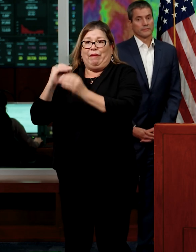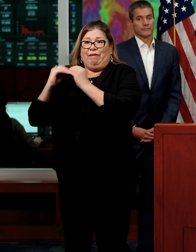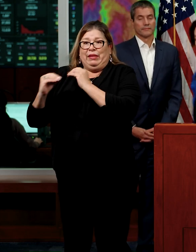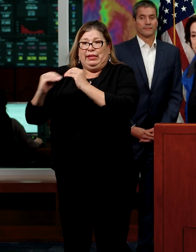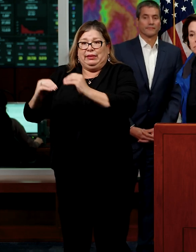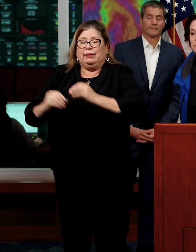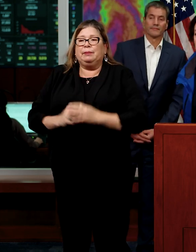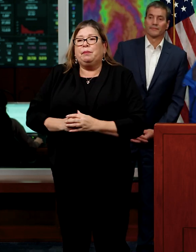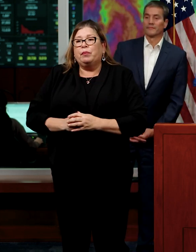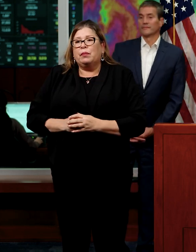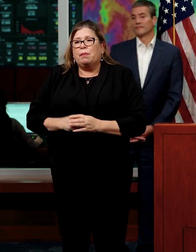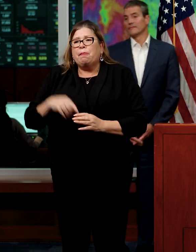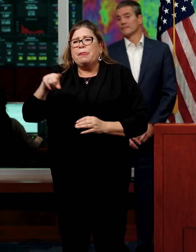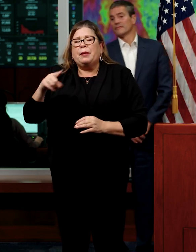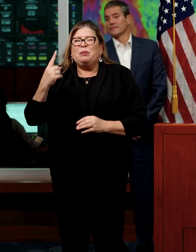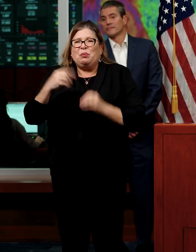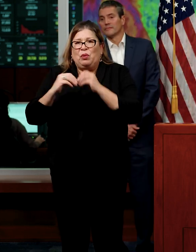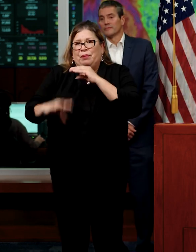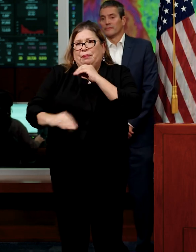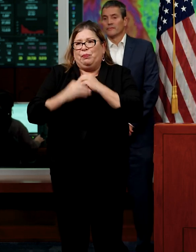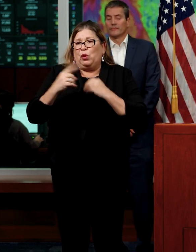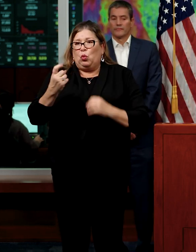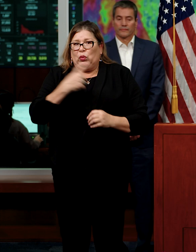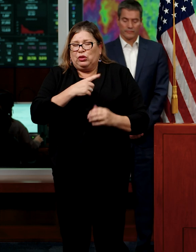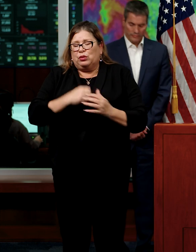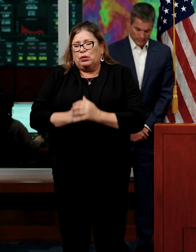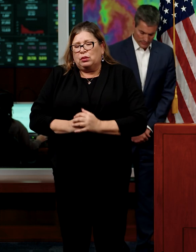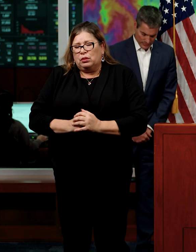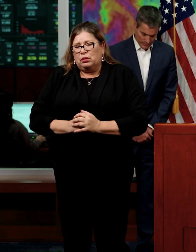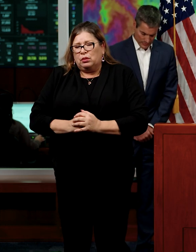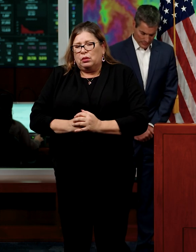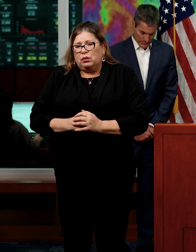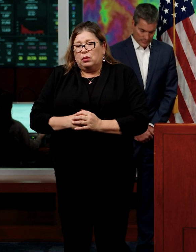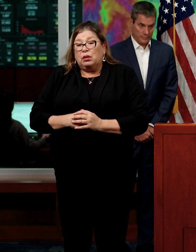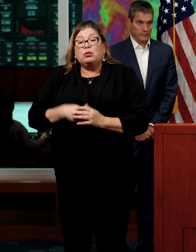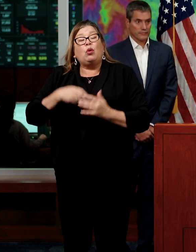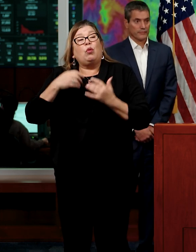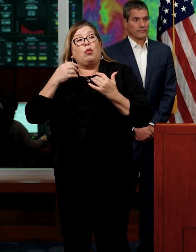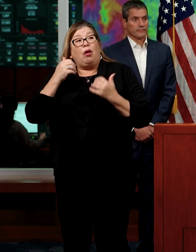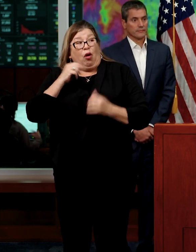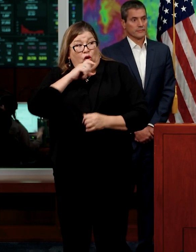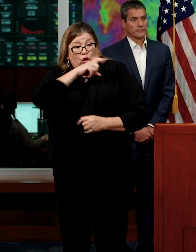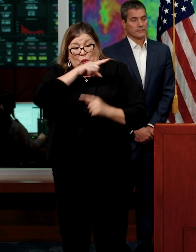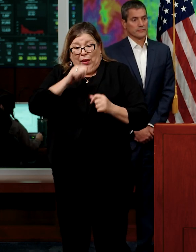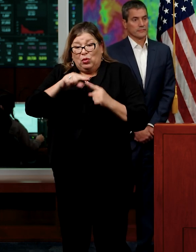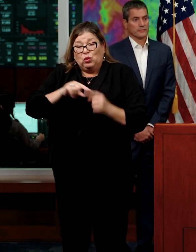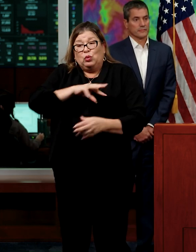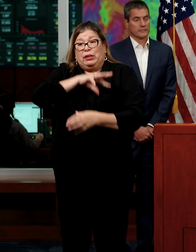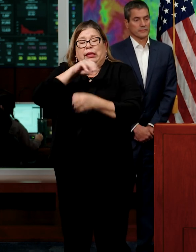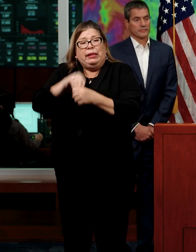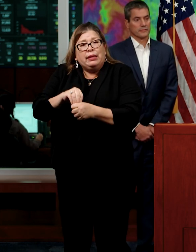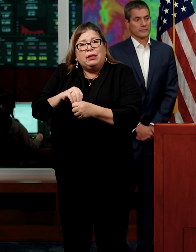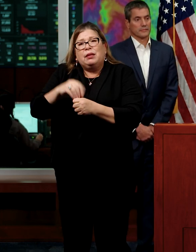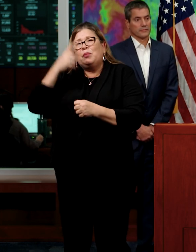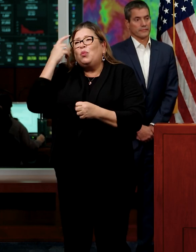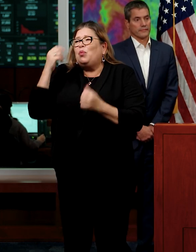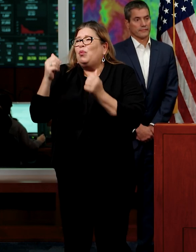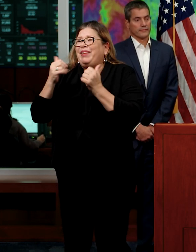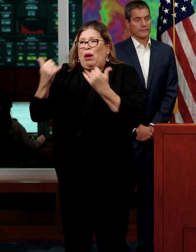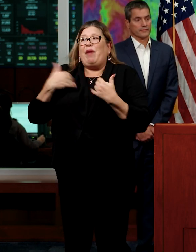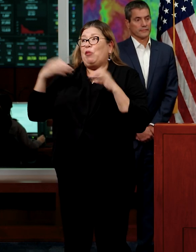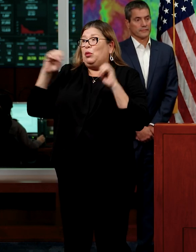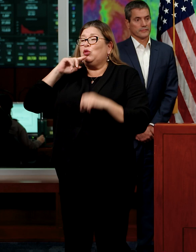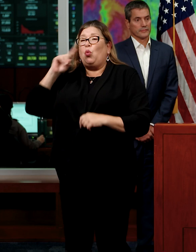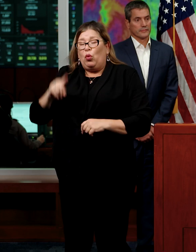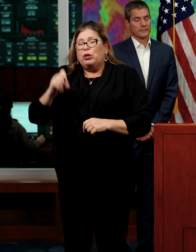Carla, one quick – just on that. Are you able to step in now that there is an emergency order on some of those privately owned